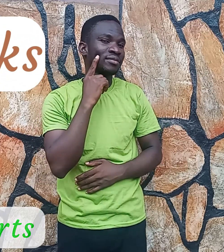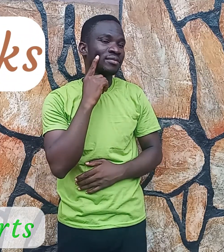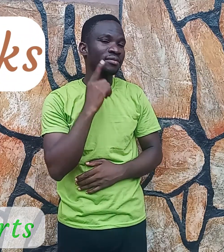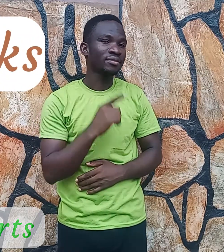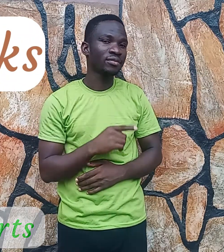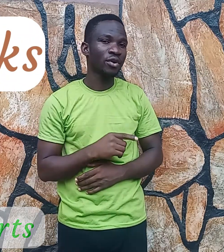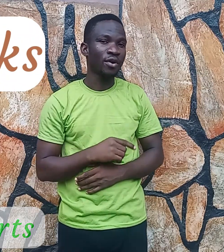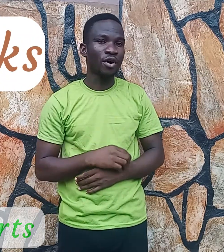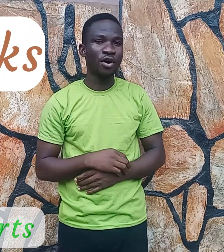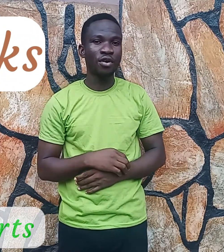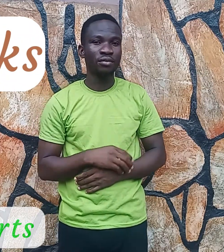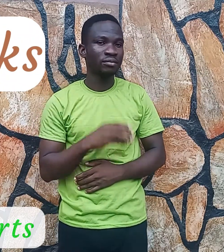O.